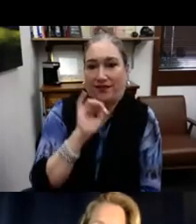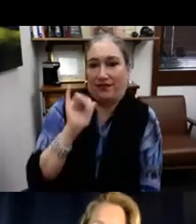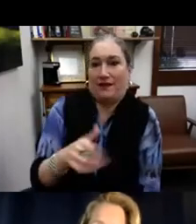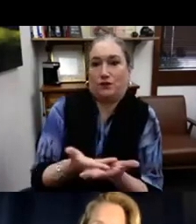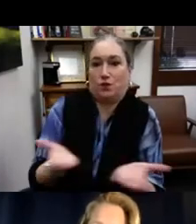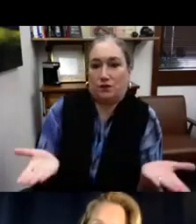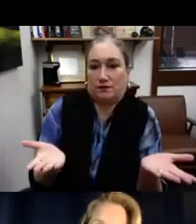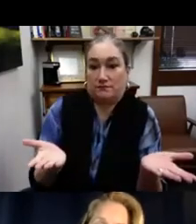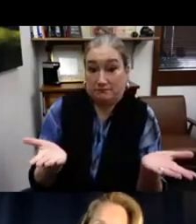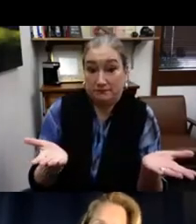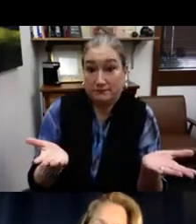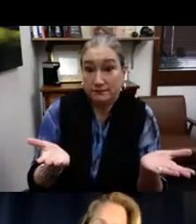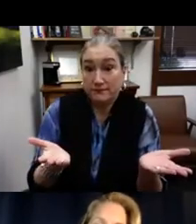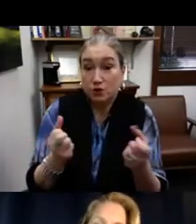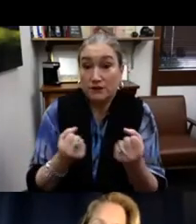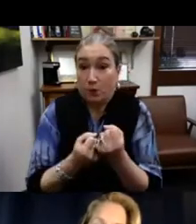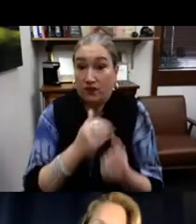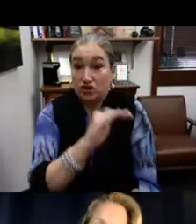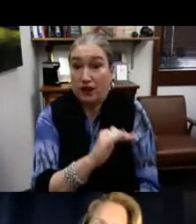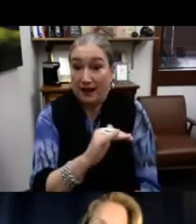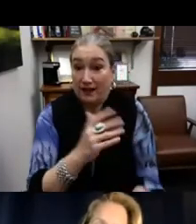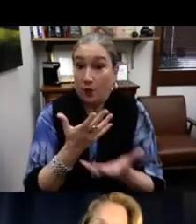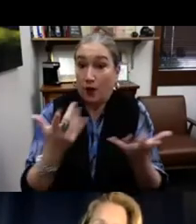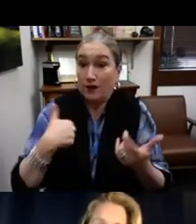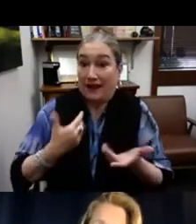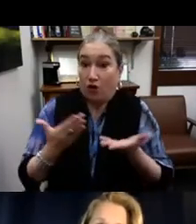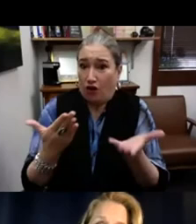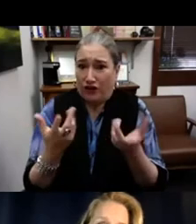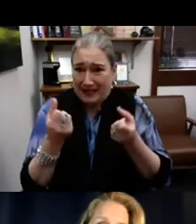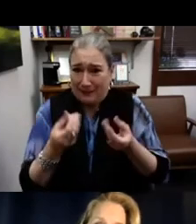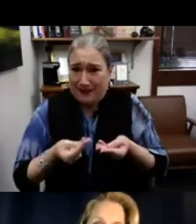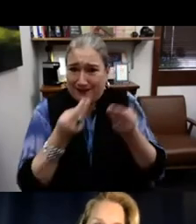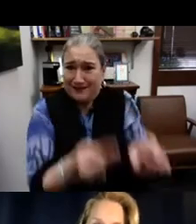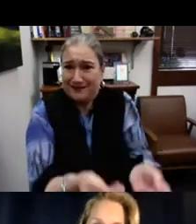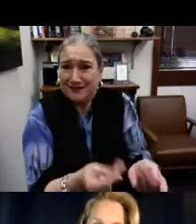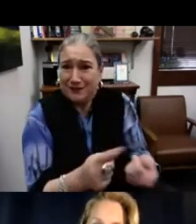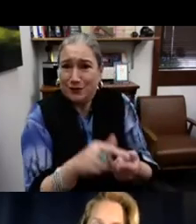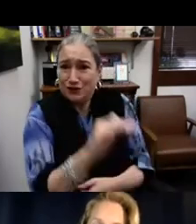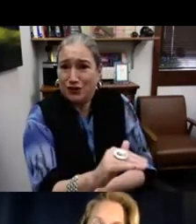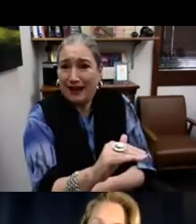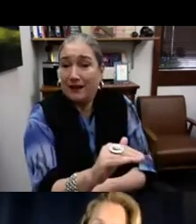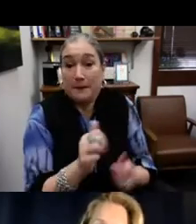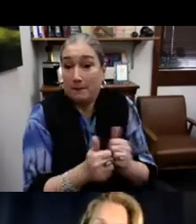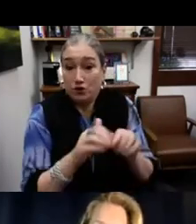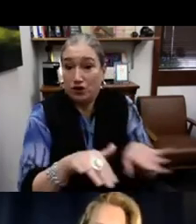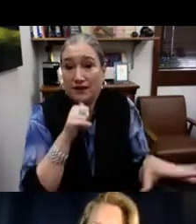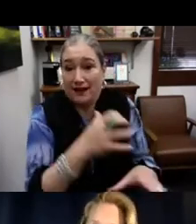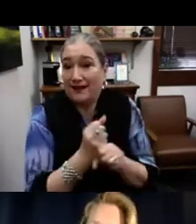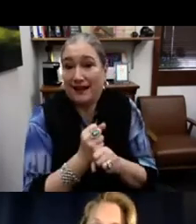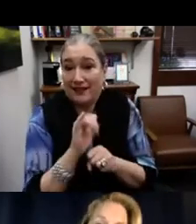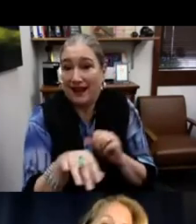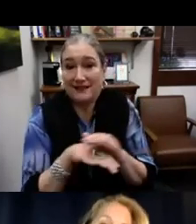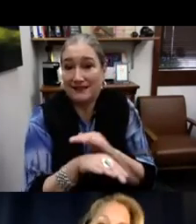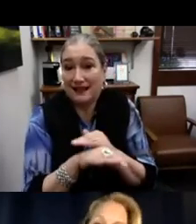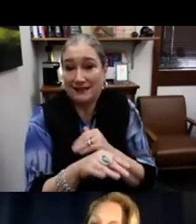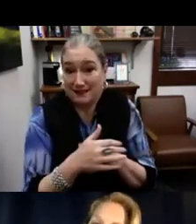ourselves. The families are missing those resources to be able to support their children. And what we have to offer can be